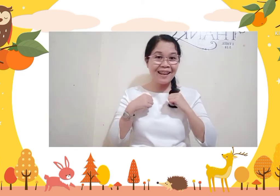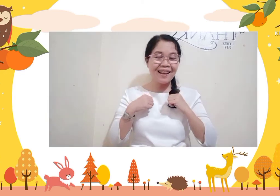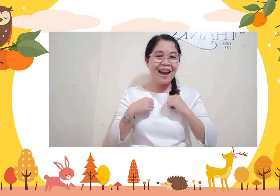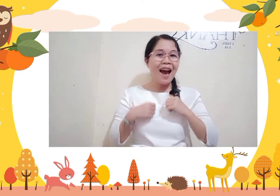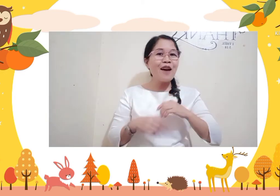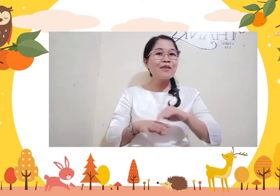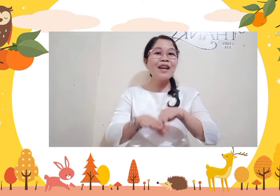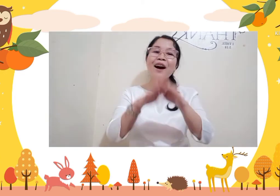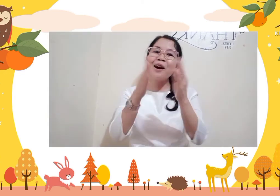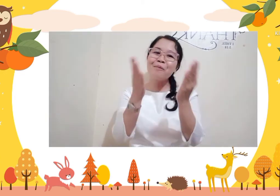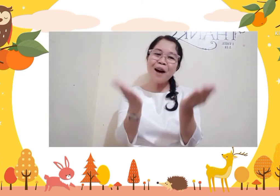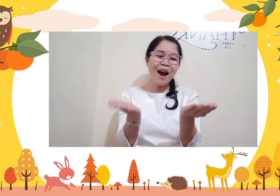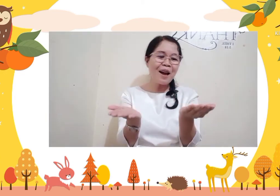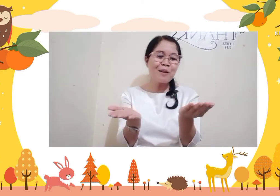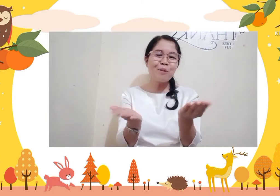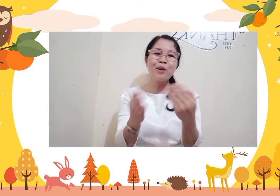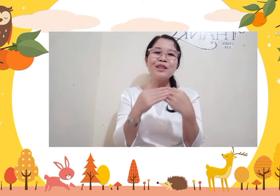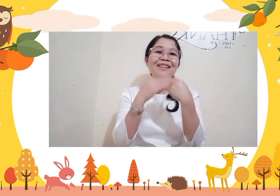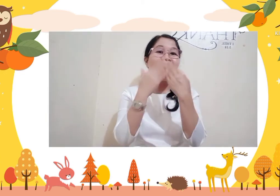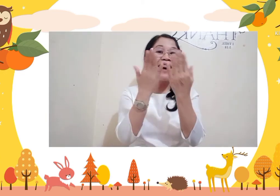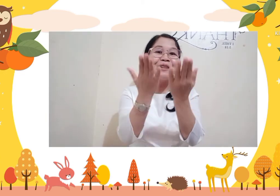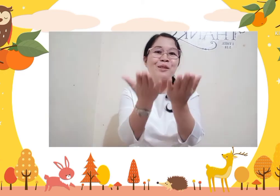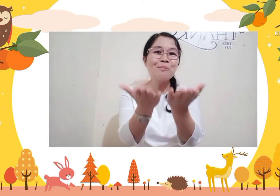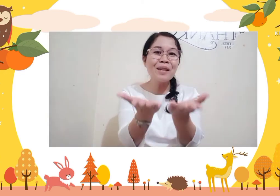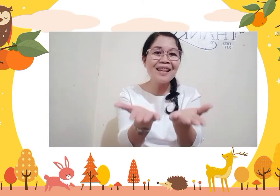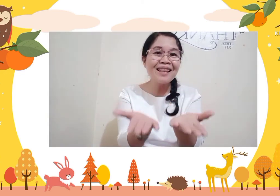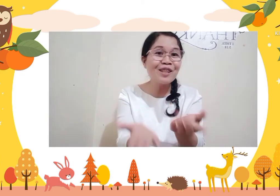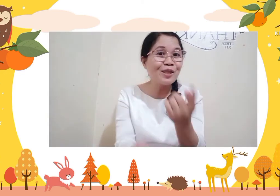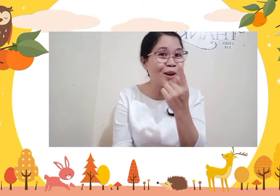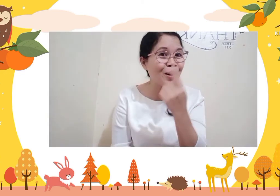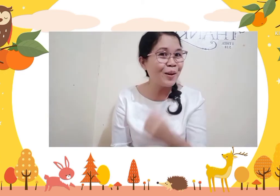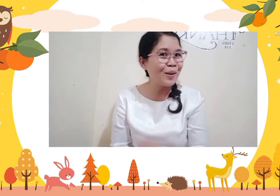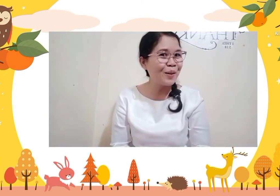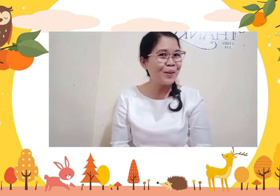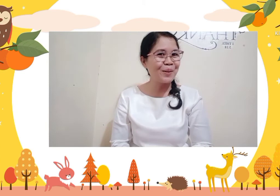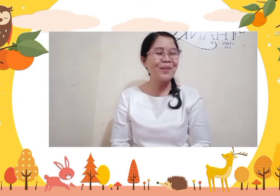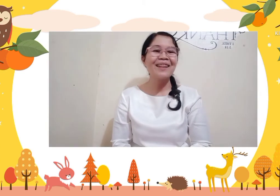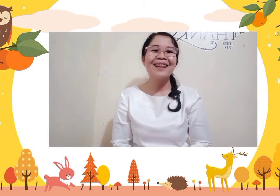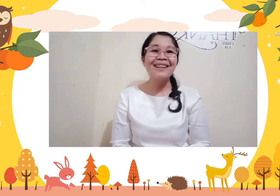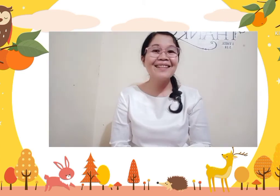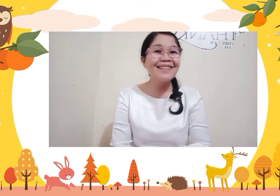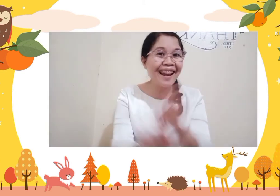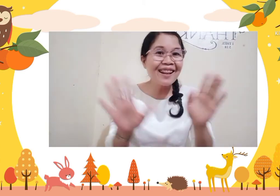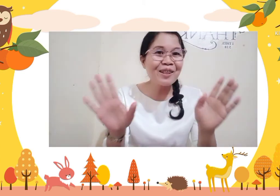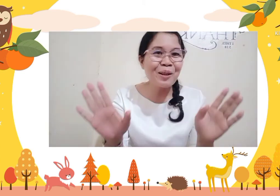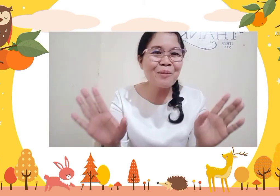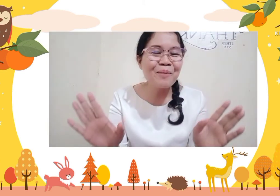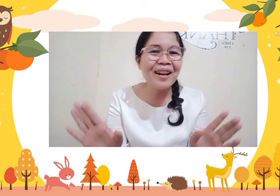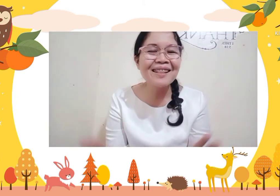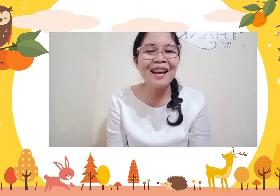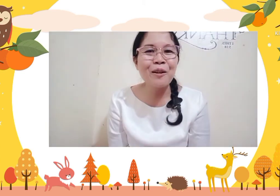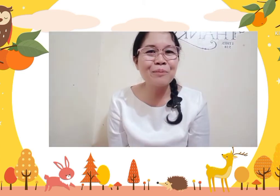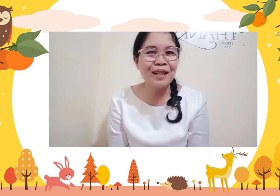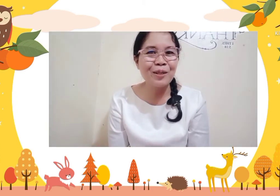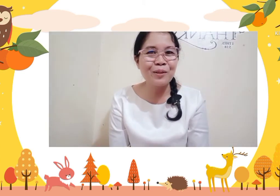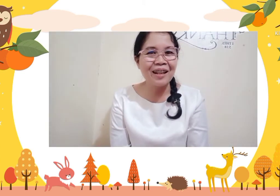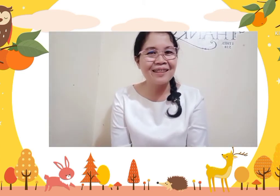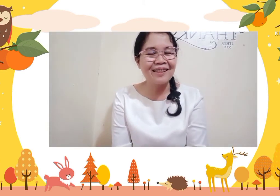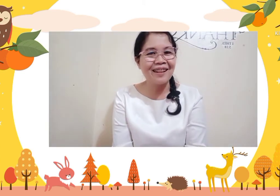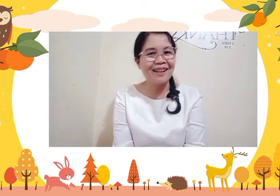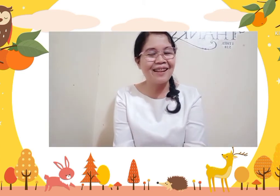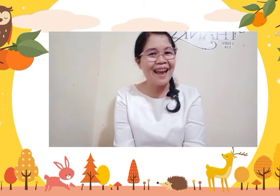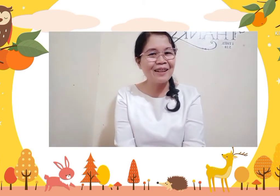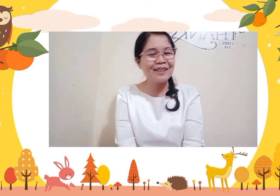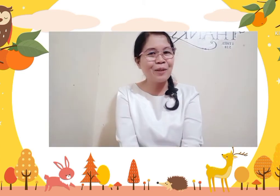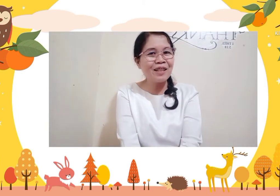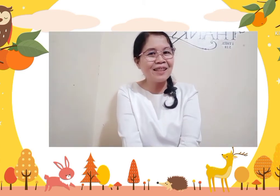me. Yes, Bible tells me so. Thank you so much. I hope that you got